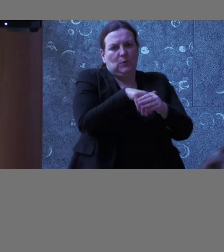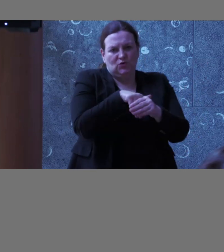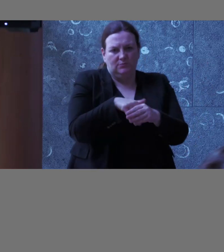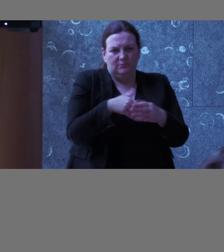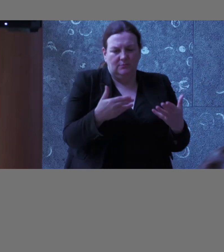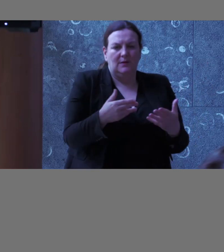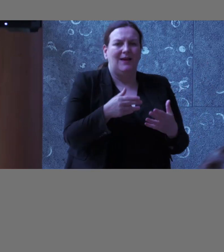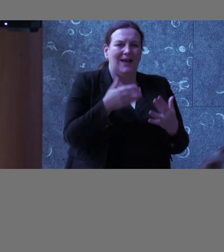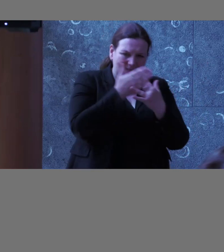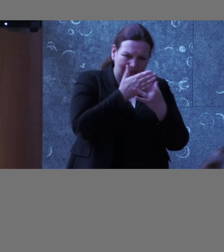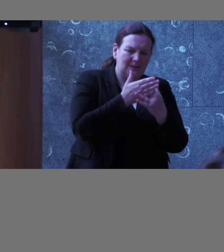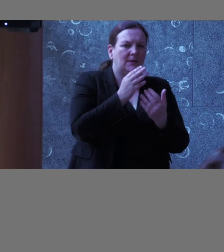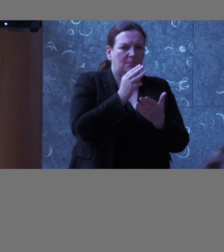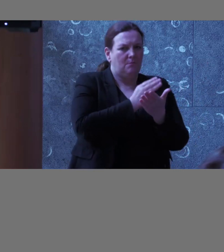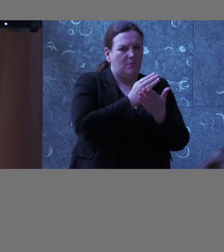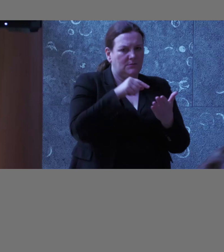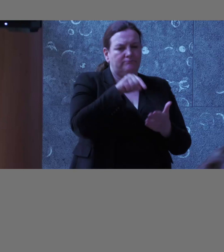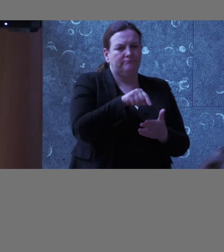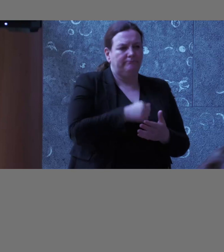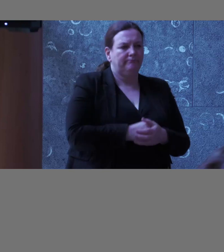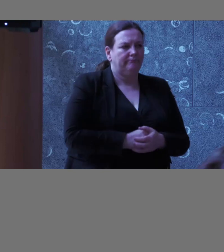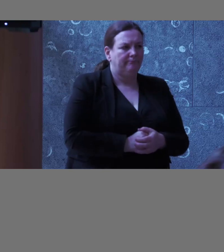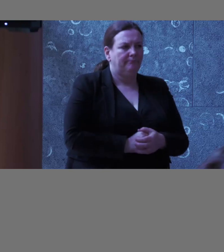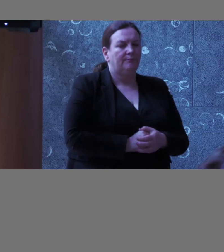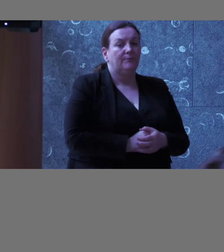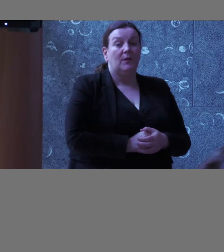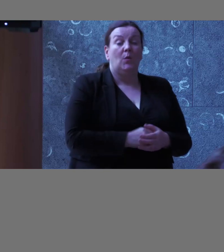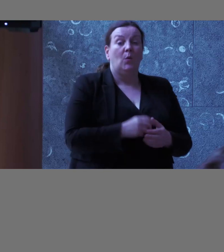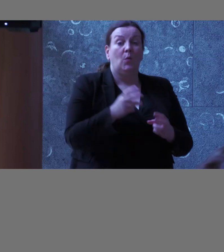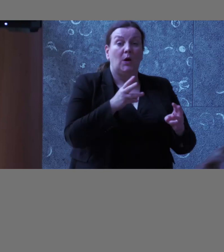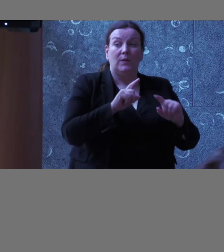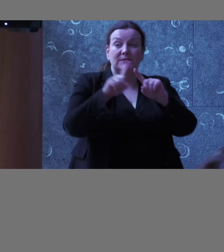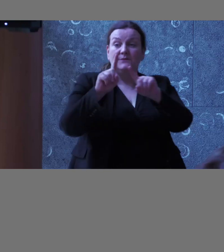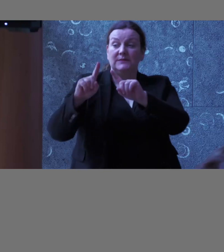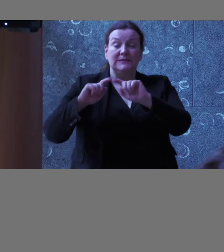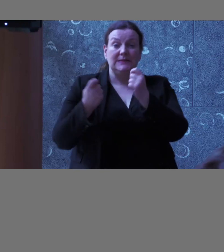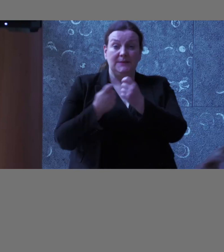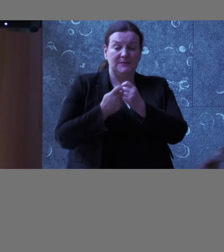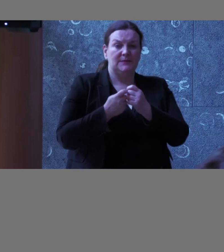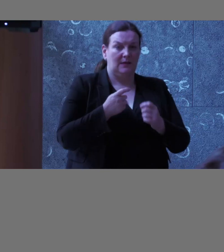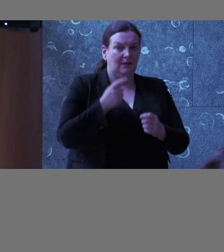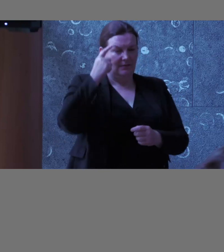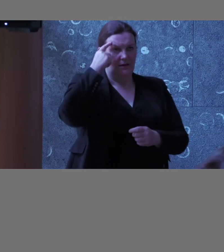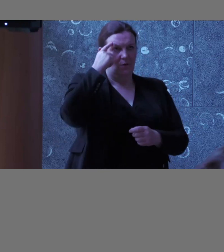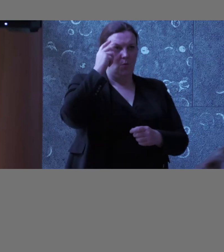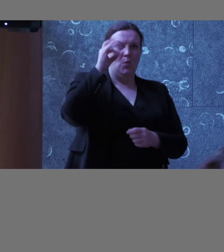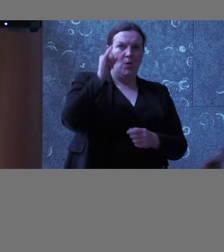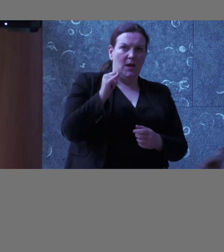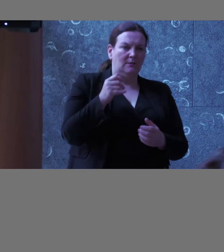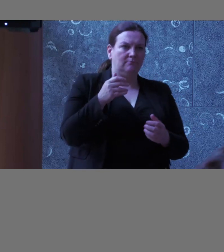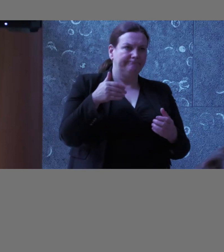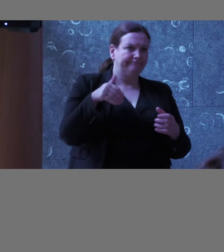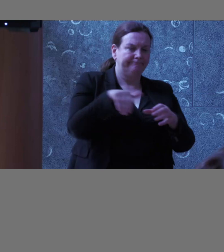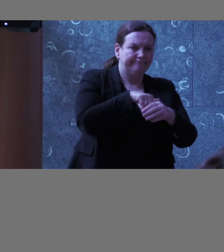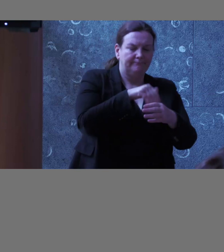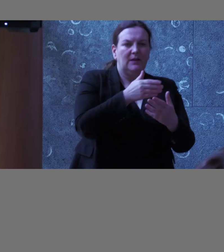a core component, so when we work with teams, we're bringing the why, to begin with, and getting them on board, so it's a bit like IFA